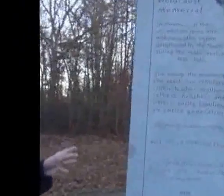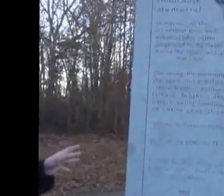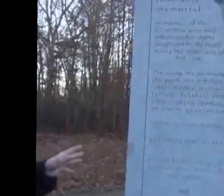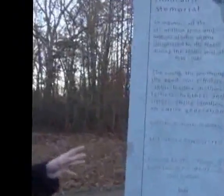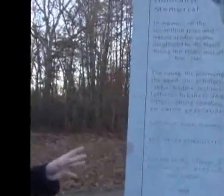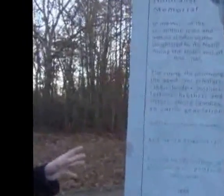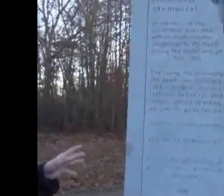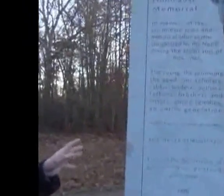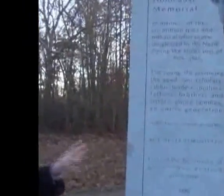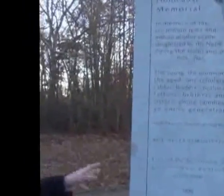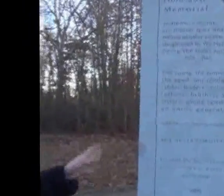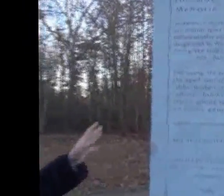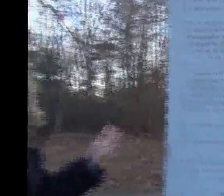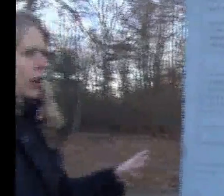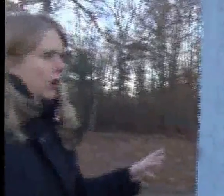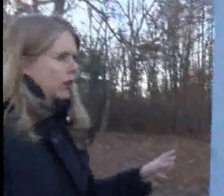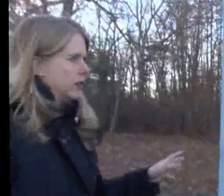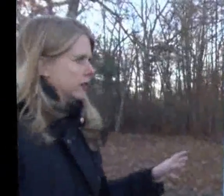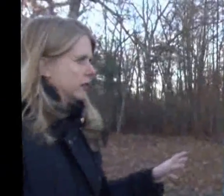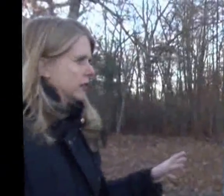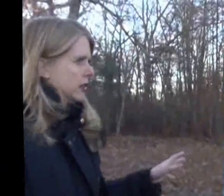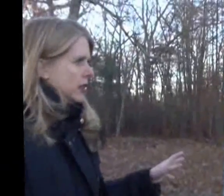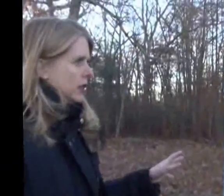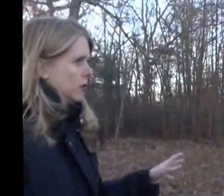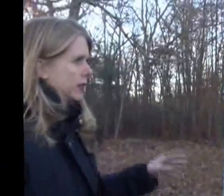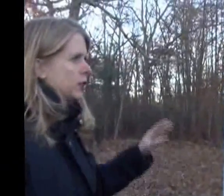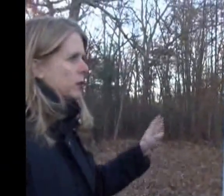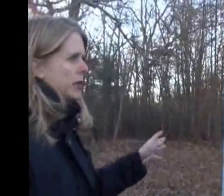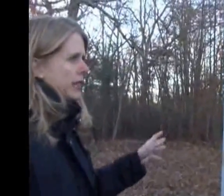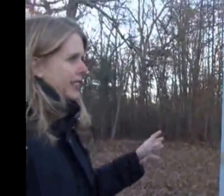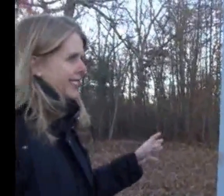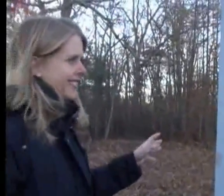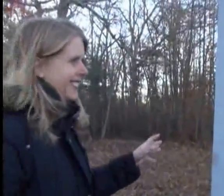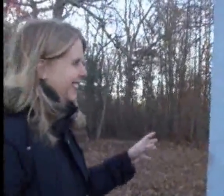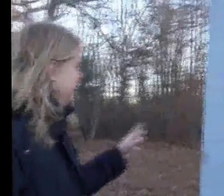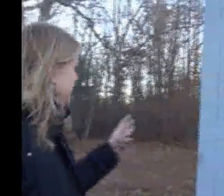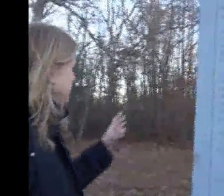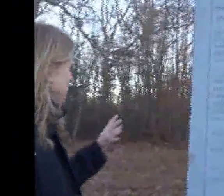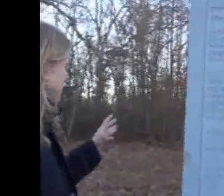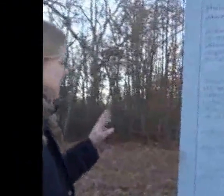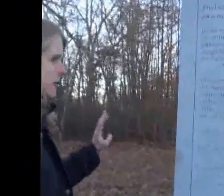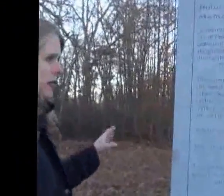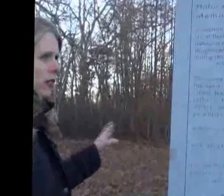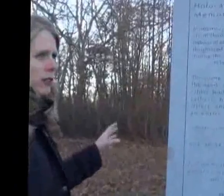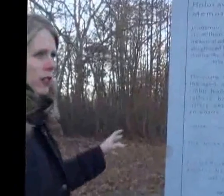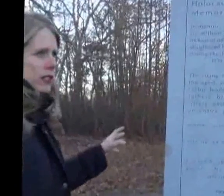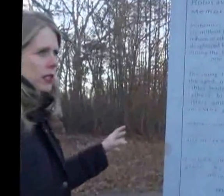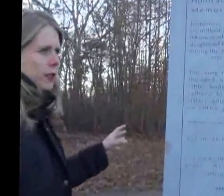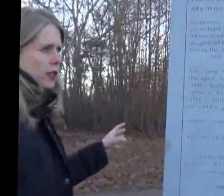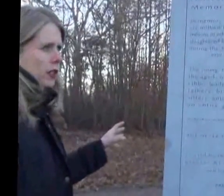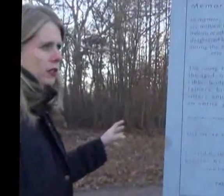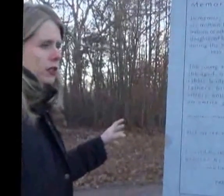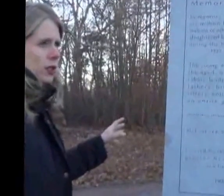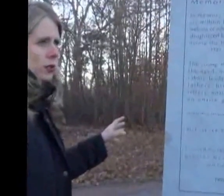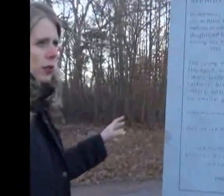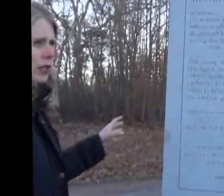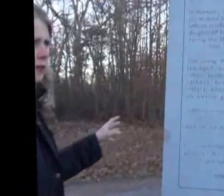And it's very hard, once you read it, it's, it's very, very difficult to, um,